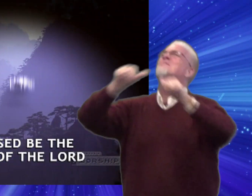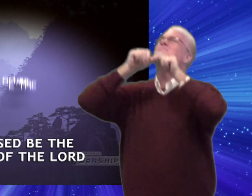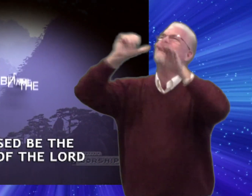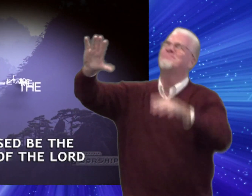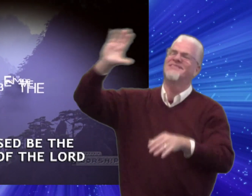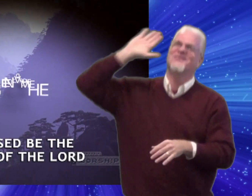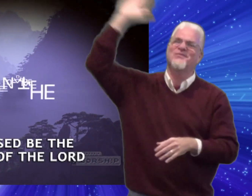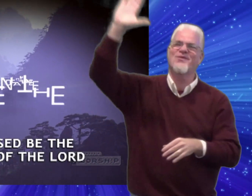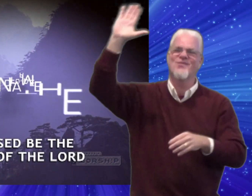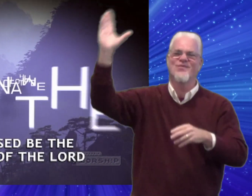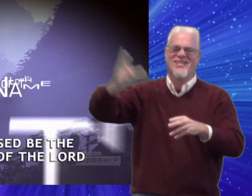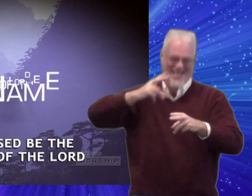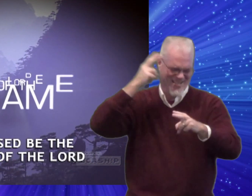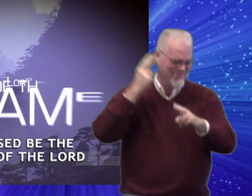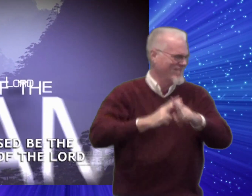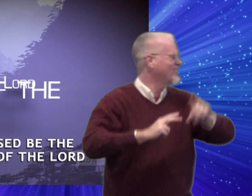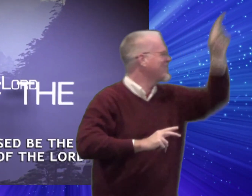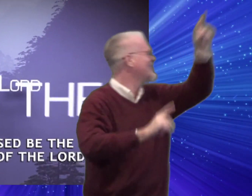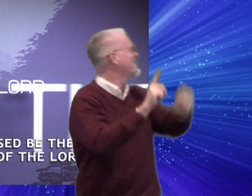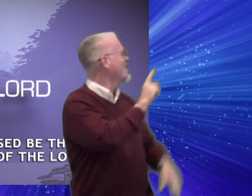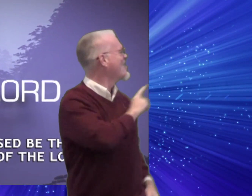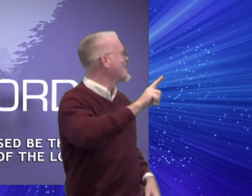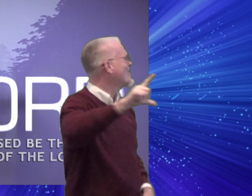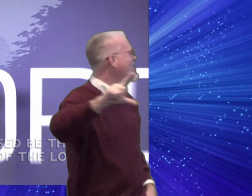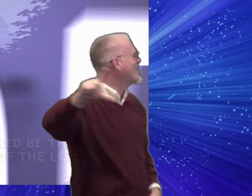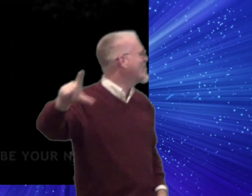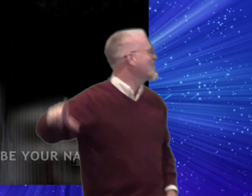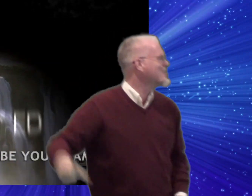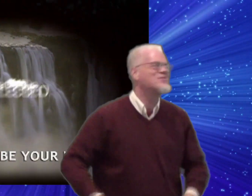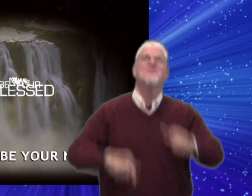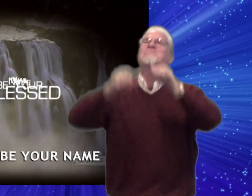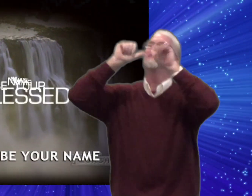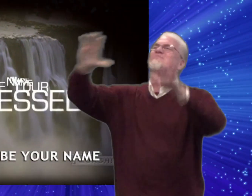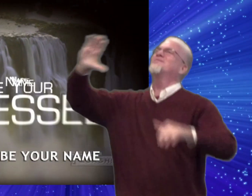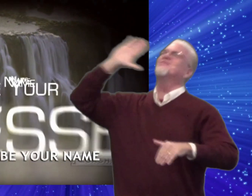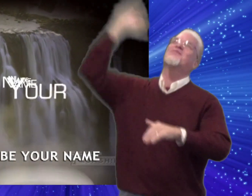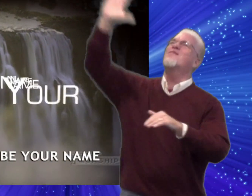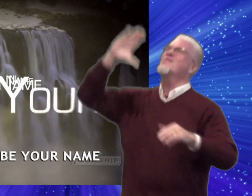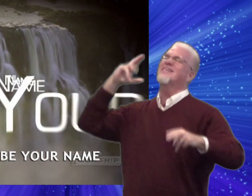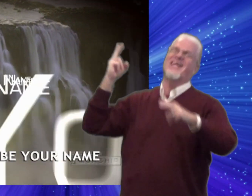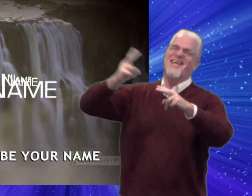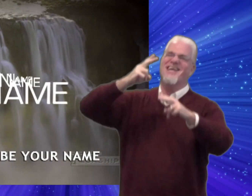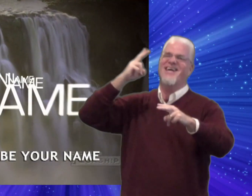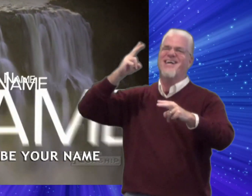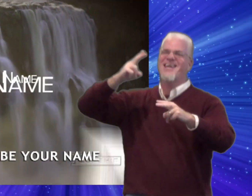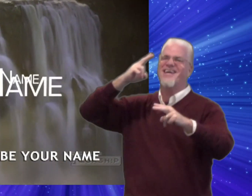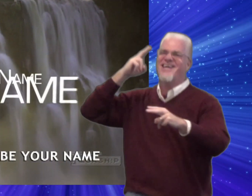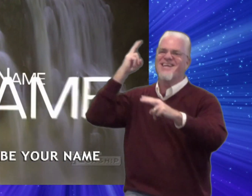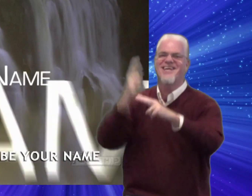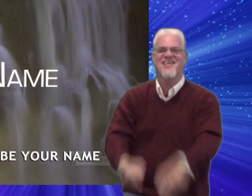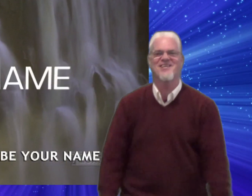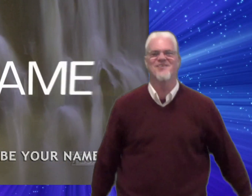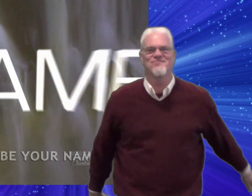Blessed be the name of the Lord Blessed be your name